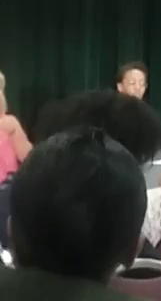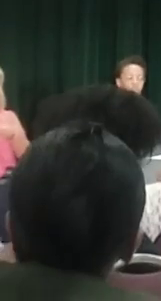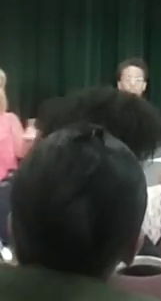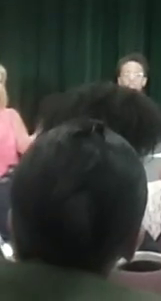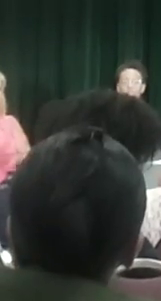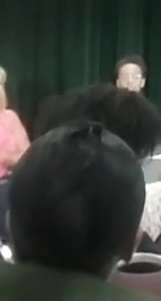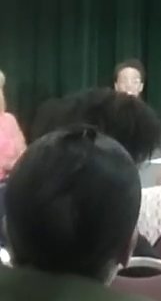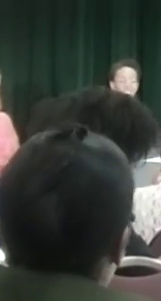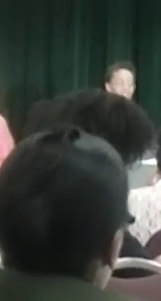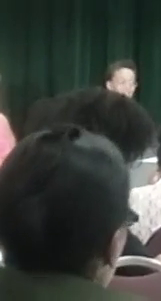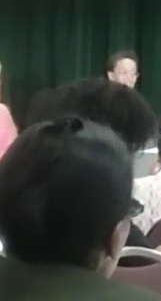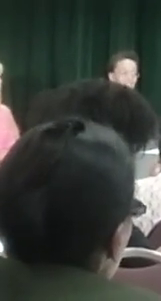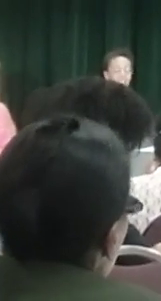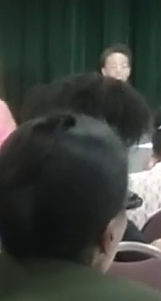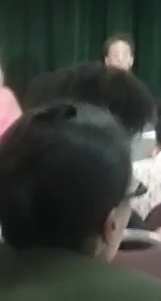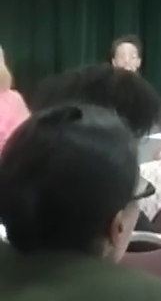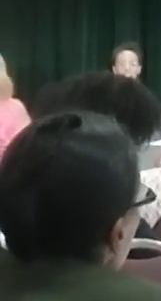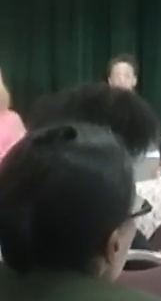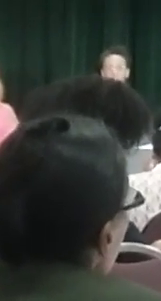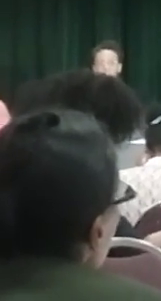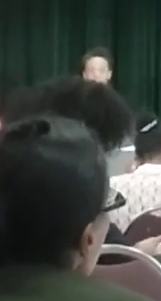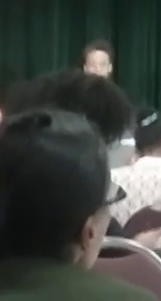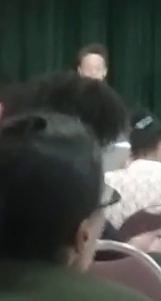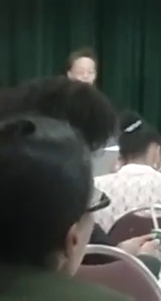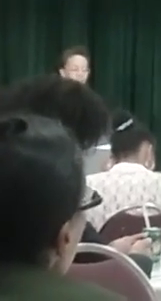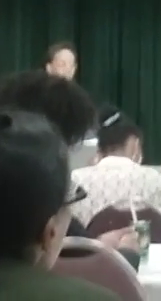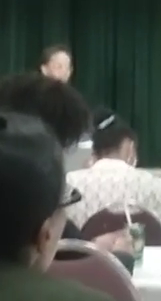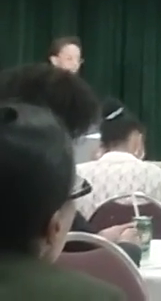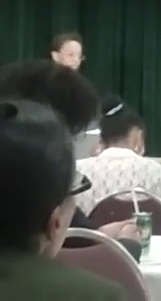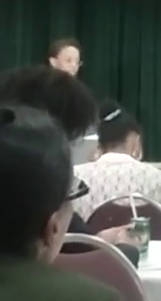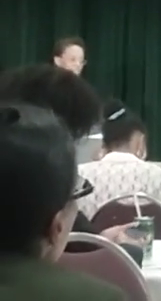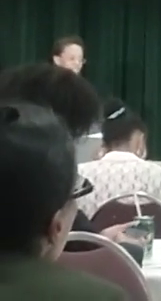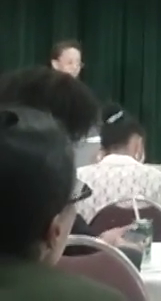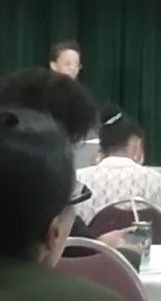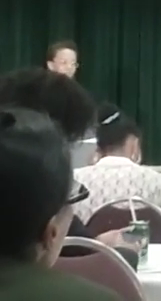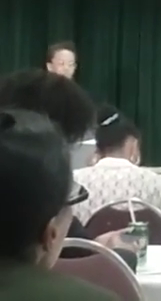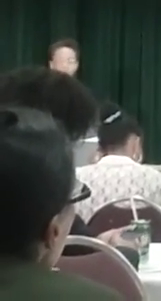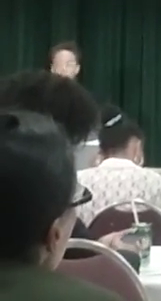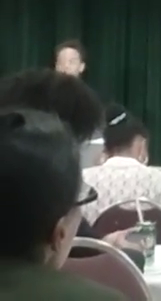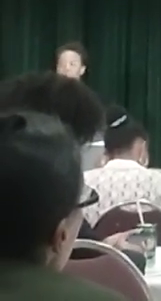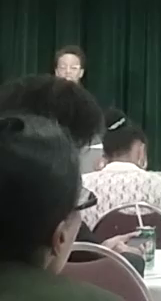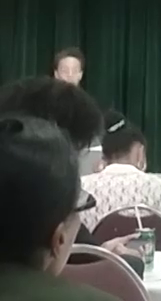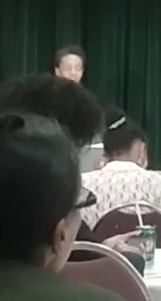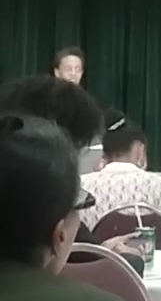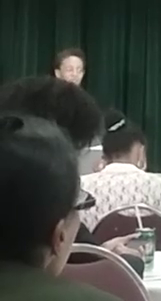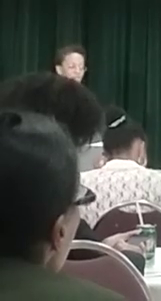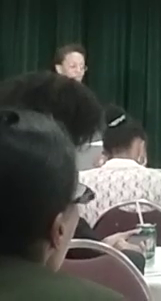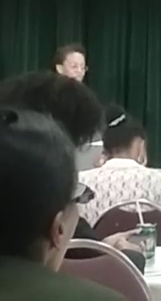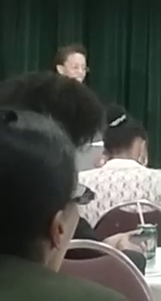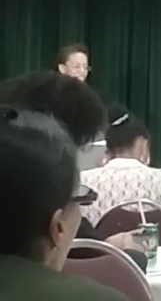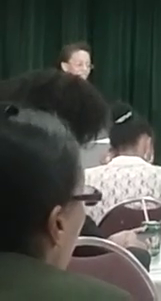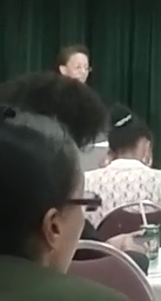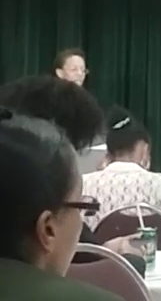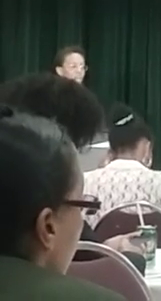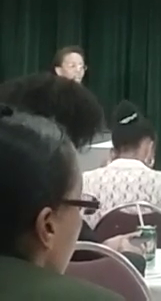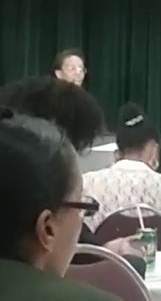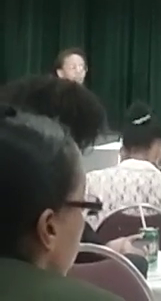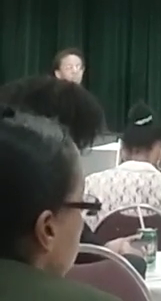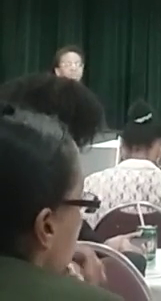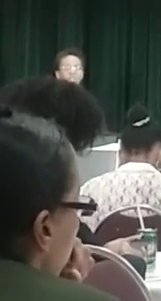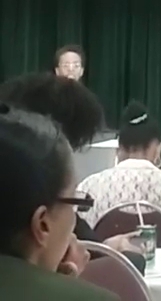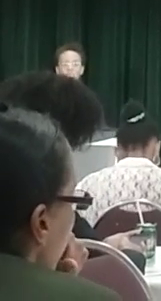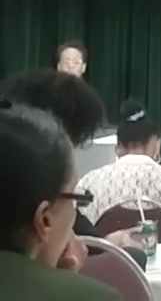Just for your information today, so this introduction that's what I'm doing right now, hopefully shorter than 15 minutes, then we're short on time.